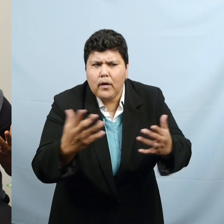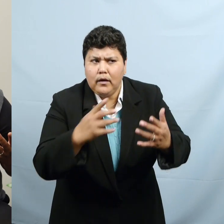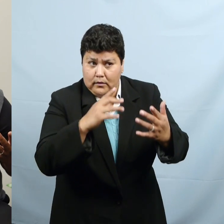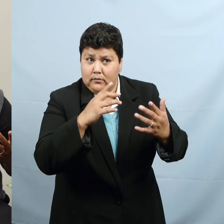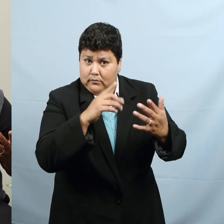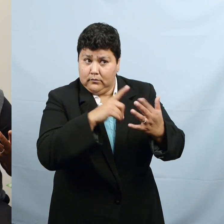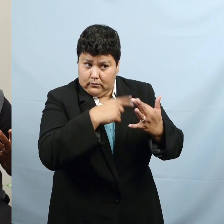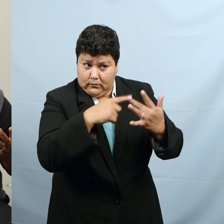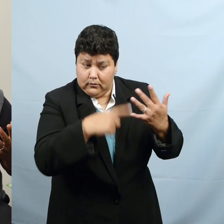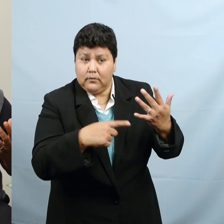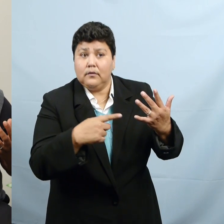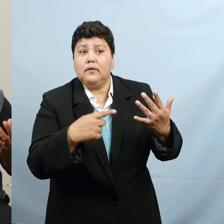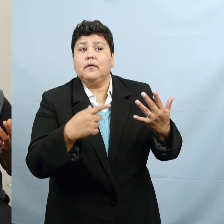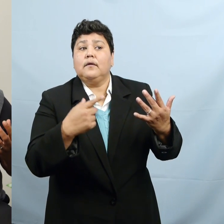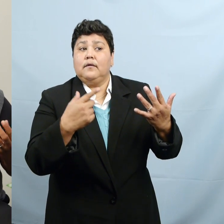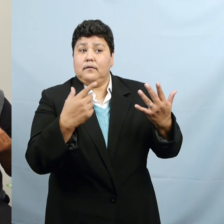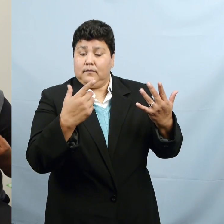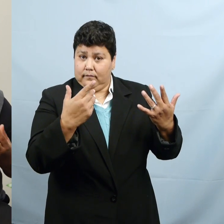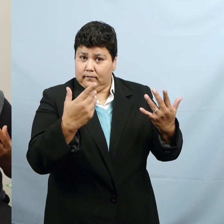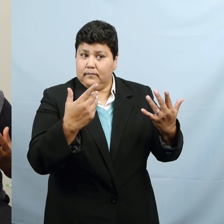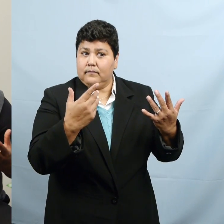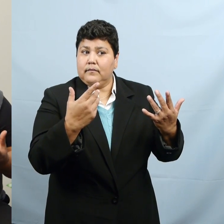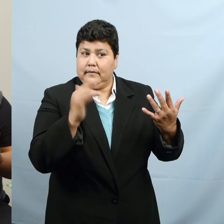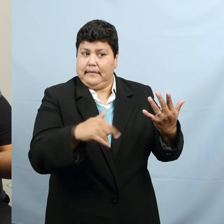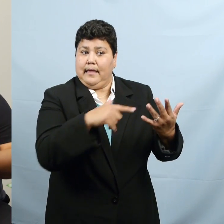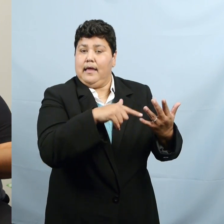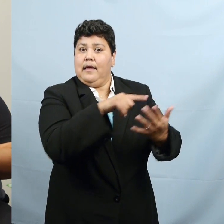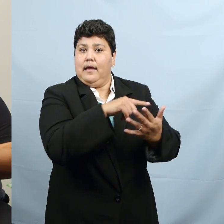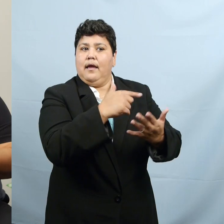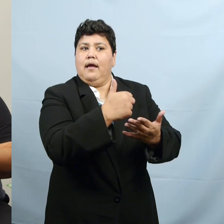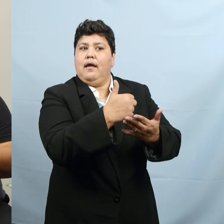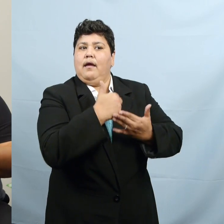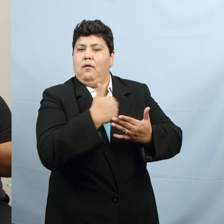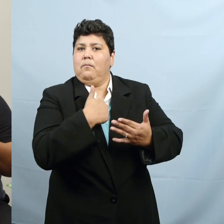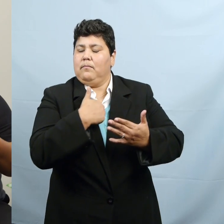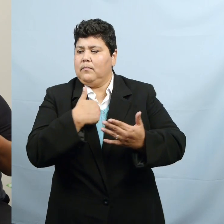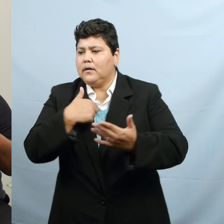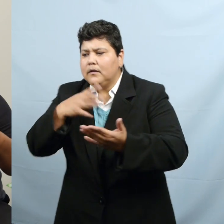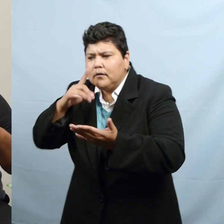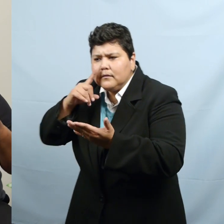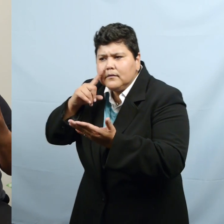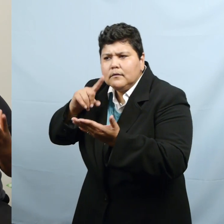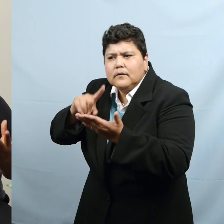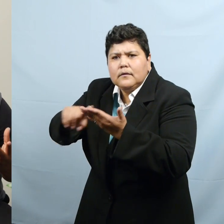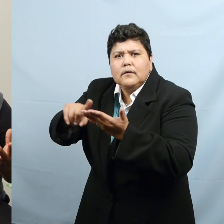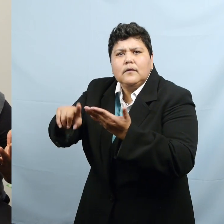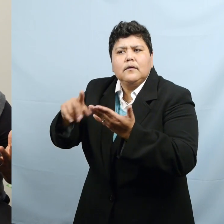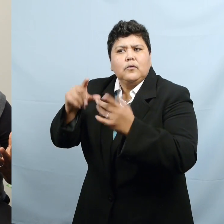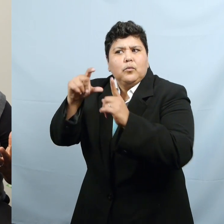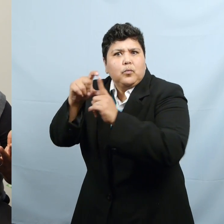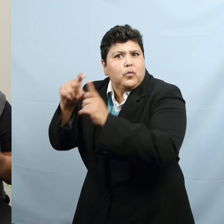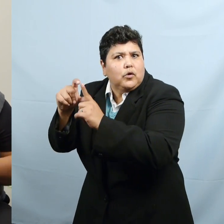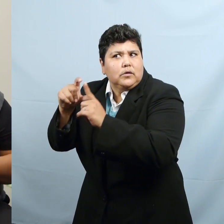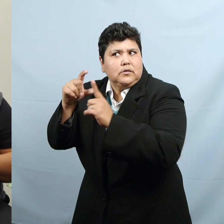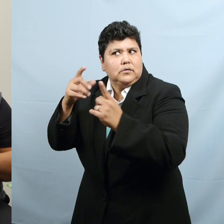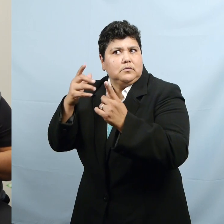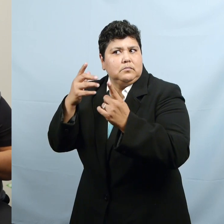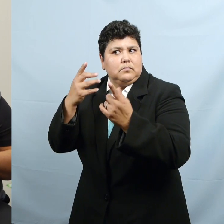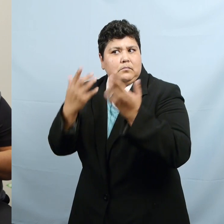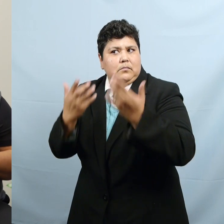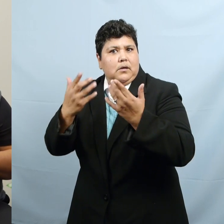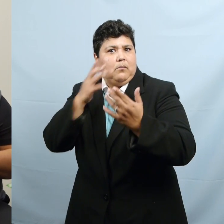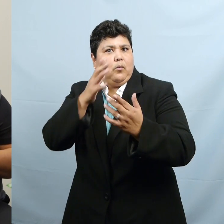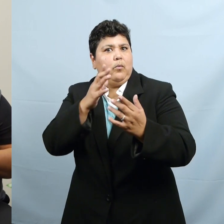it also enabled me and allowed me to do a little research of what terminology would be used and